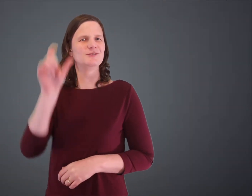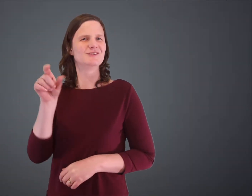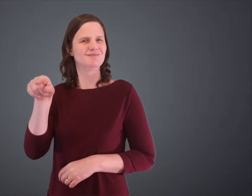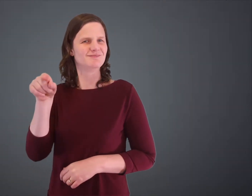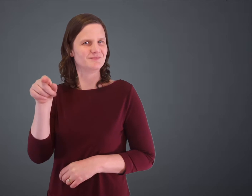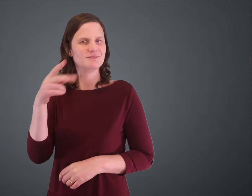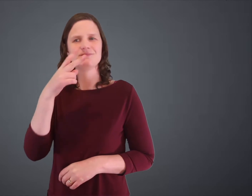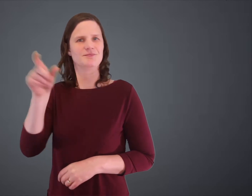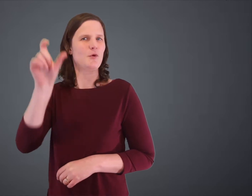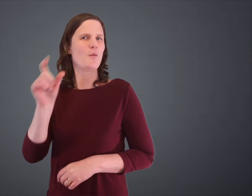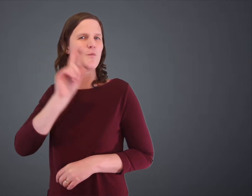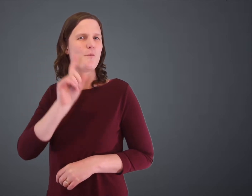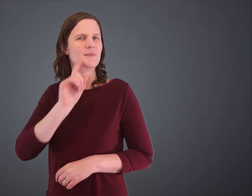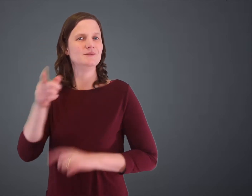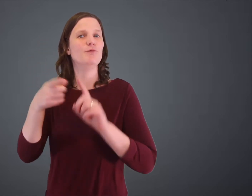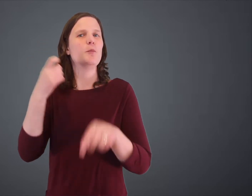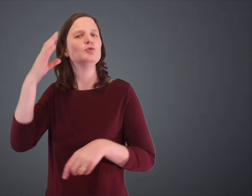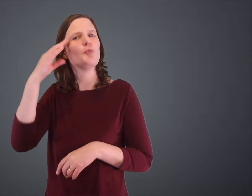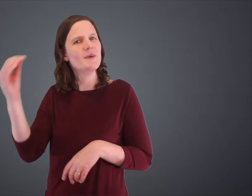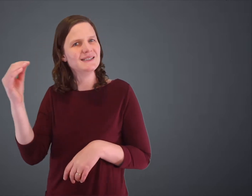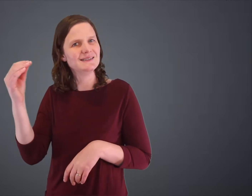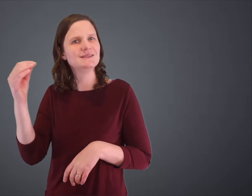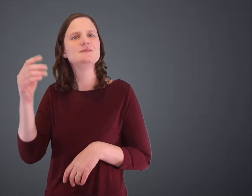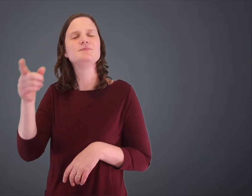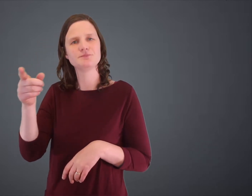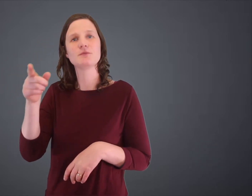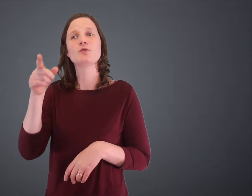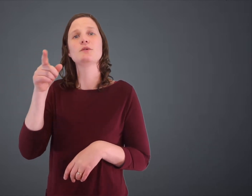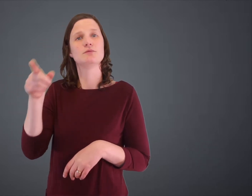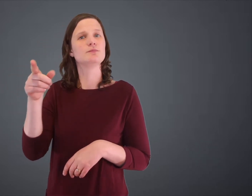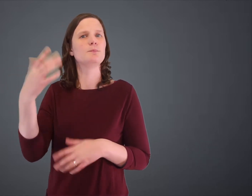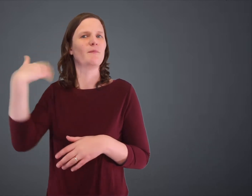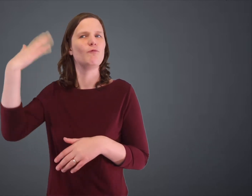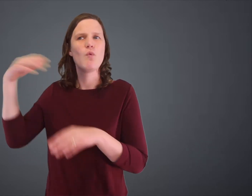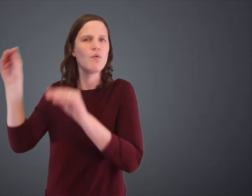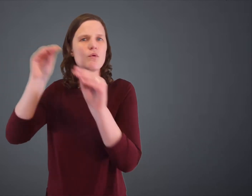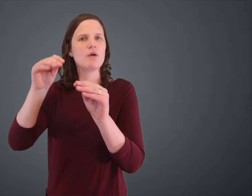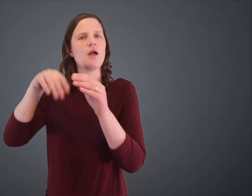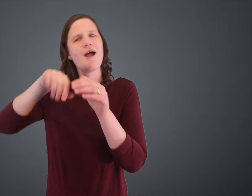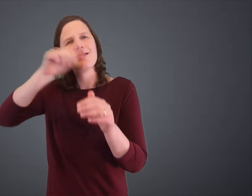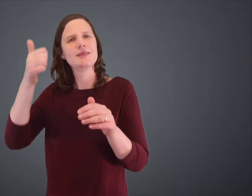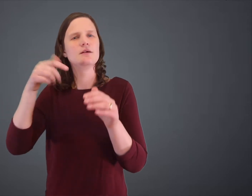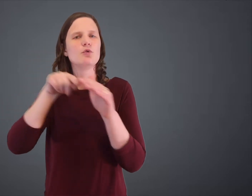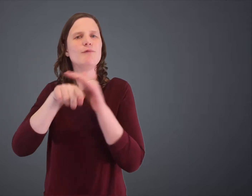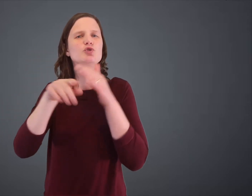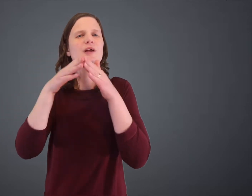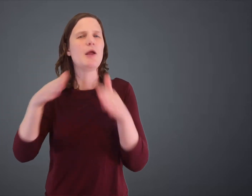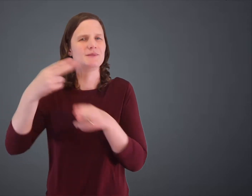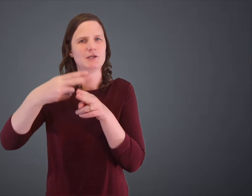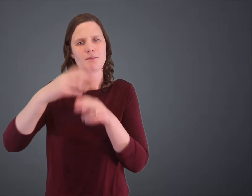You can This other participant is a woman from Somalia, and previously she had moved to a different